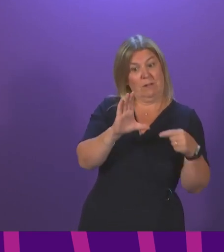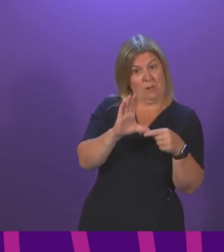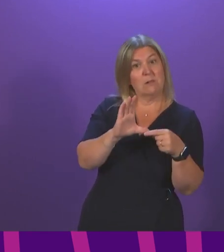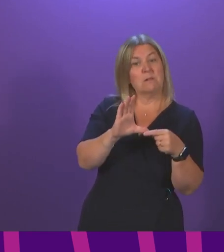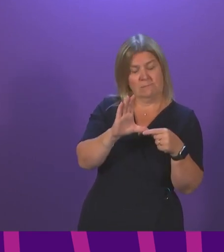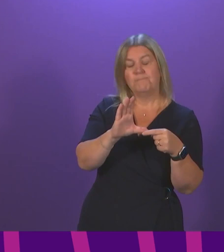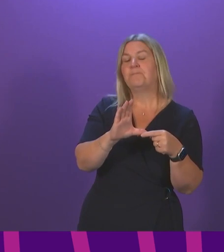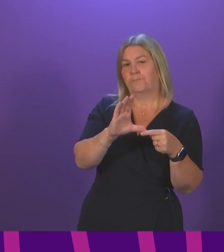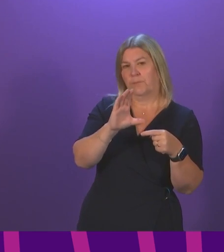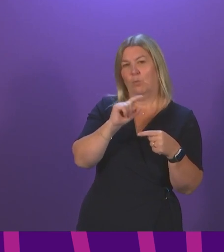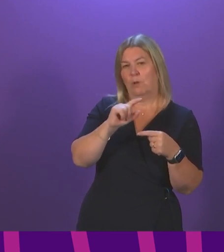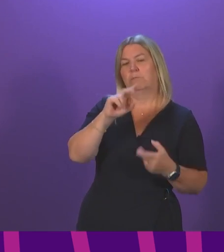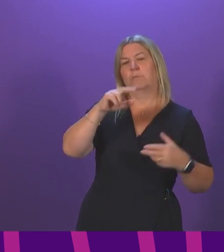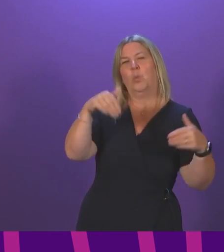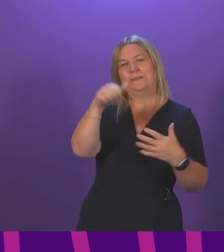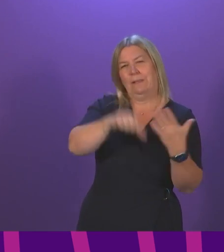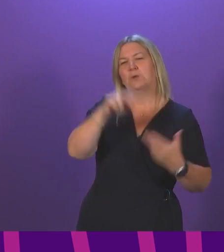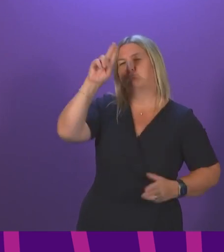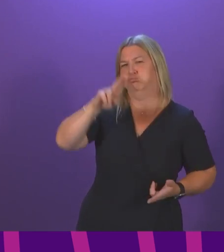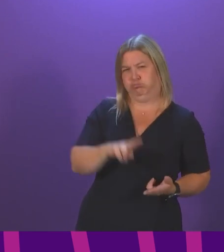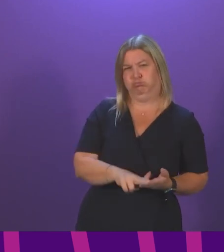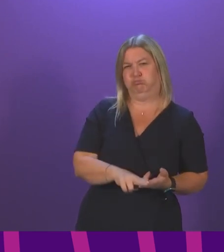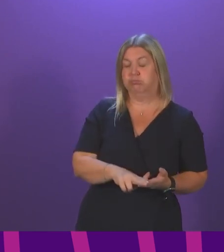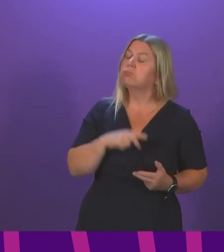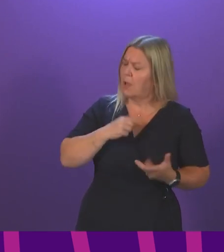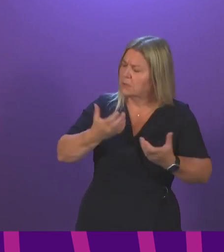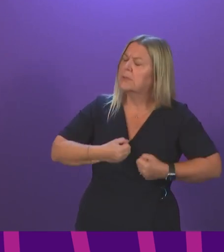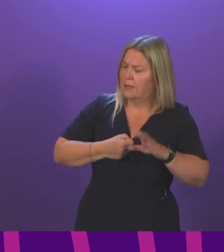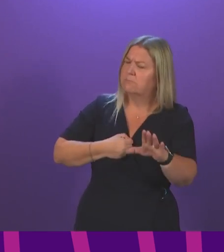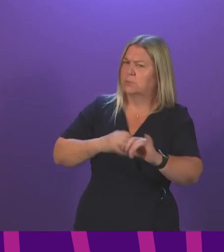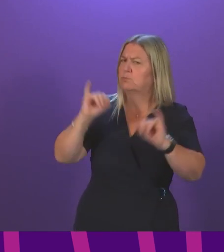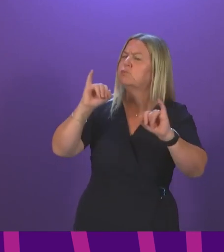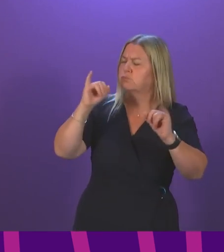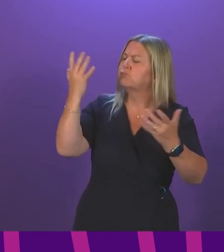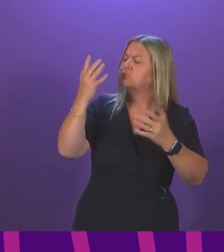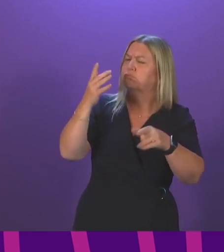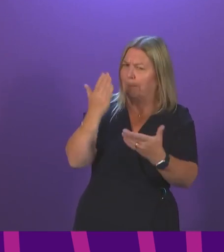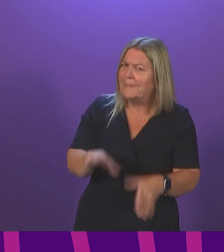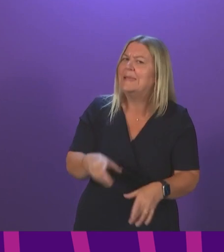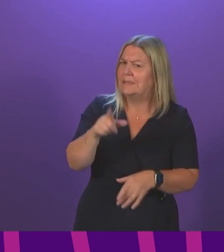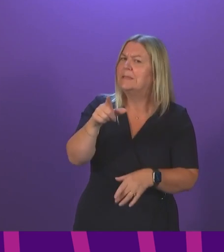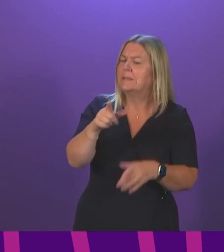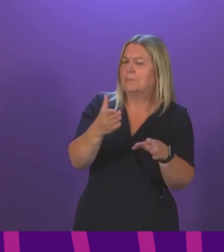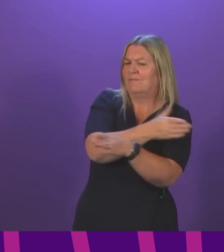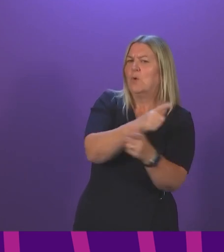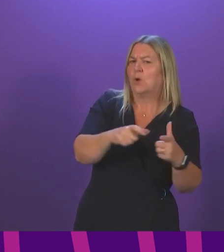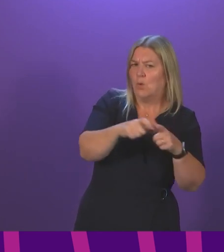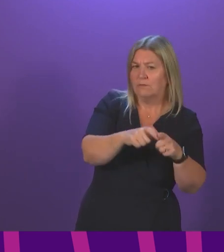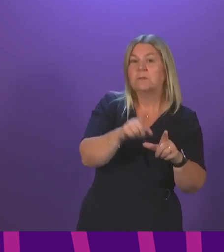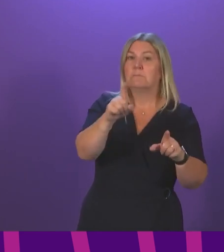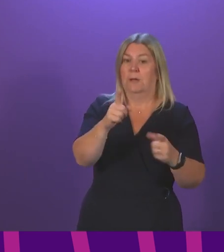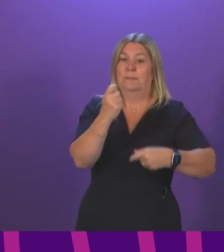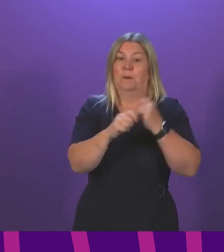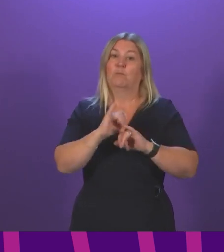historic waiting lists, which I accept are too high. were high going into COVID but have been further exacerbated by the experience